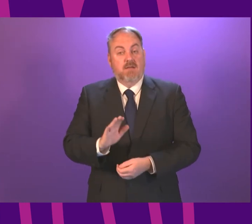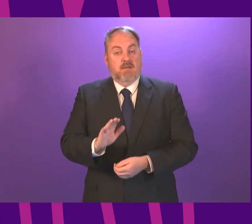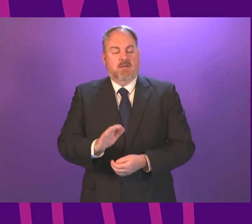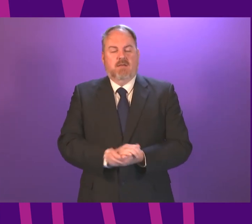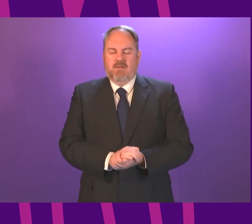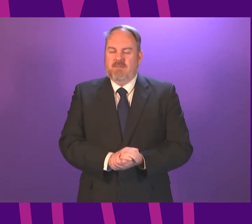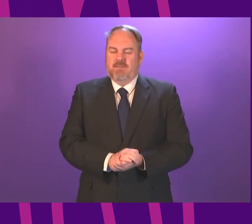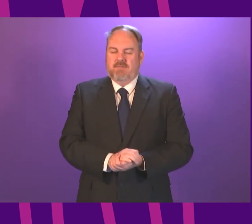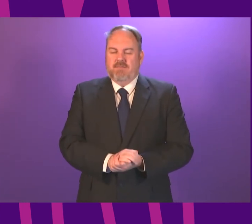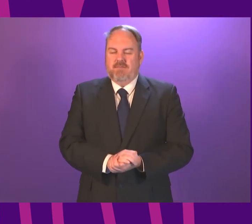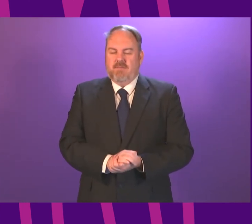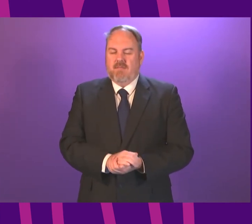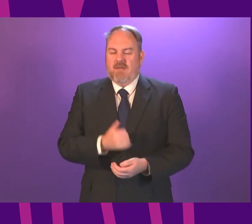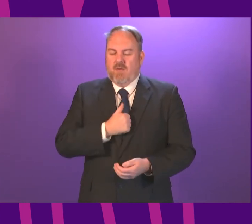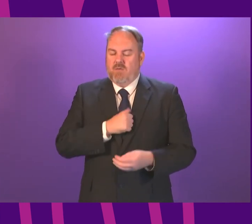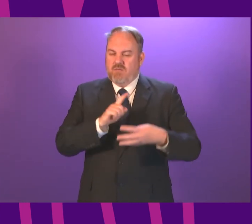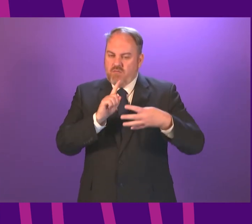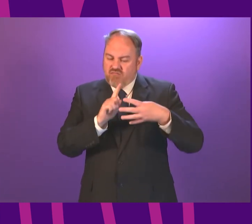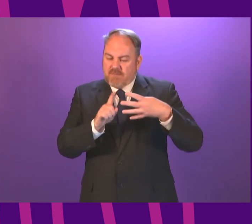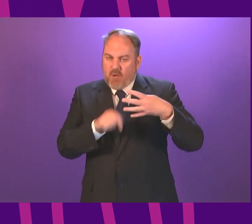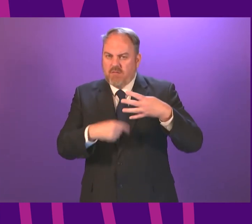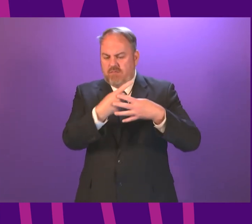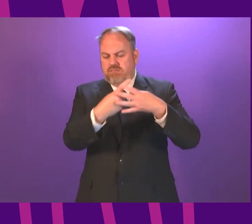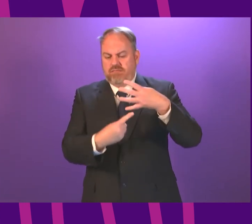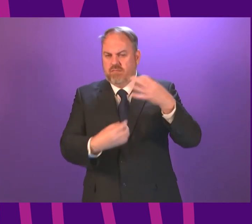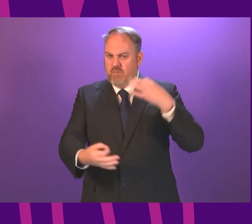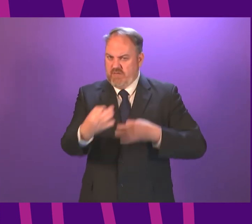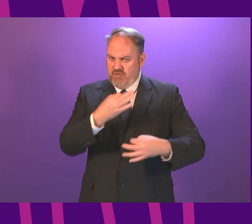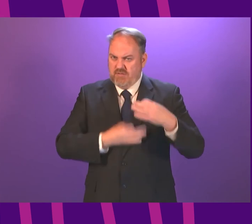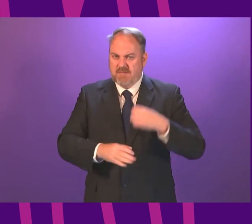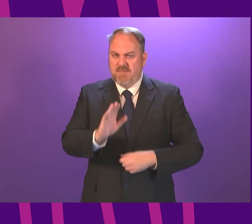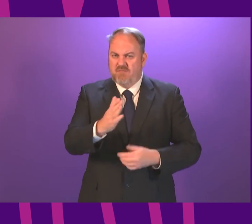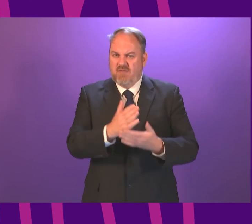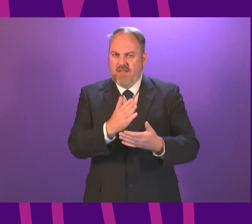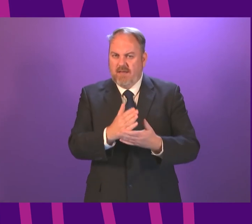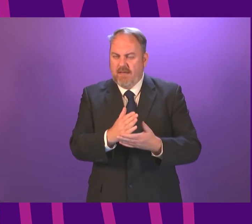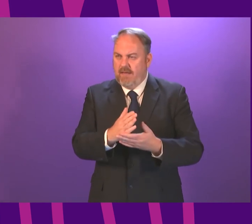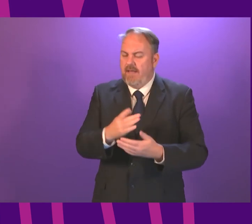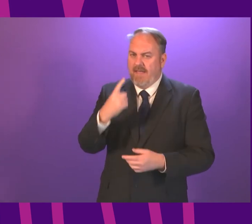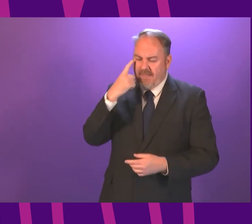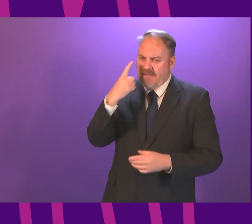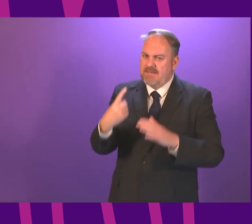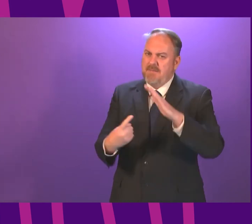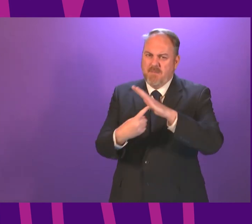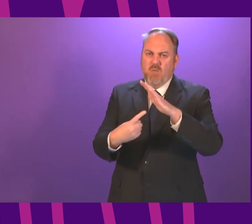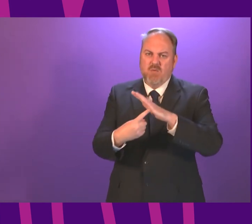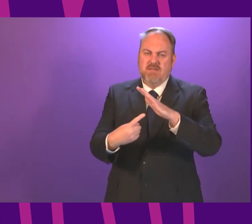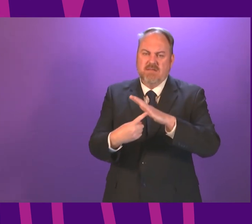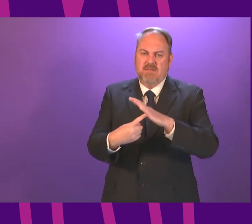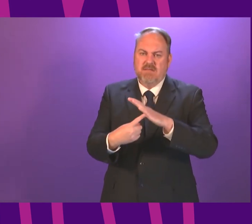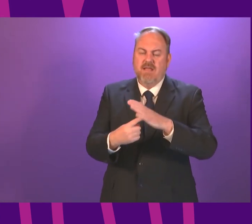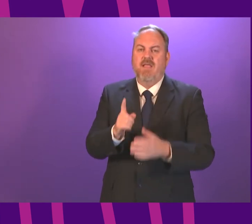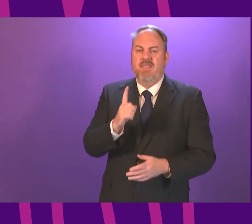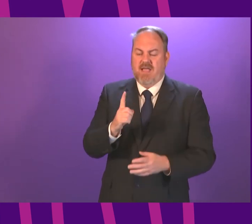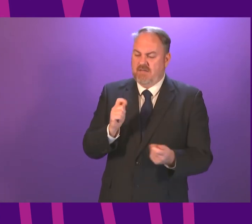I want to make a number of points and I hope they are helpful because I genuinely hope because I think this is necessary given a potential